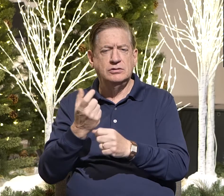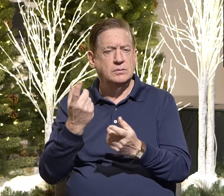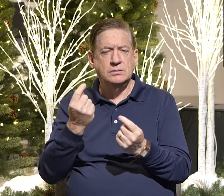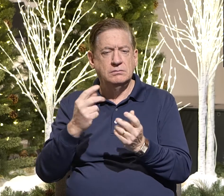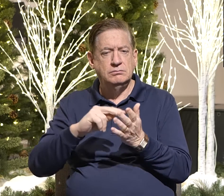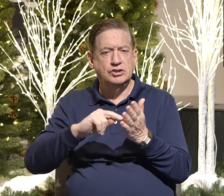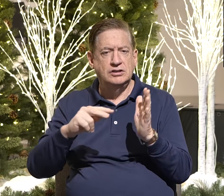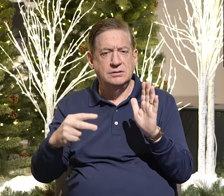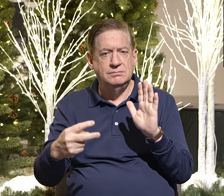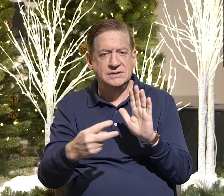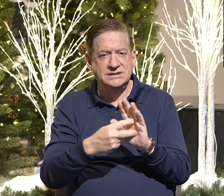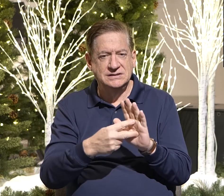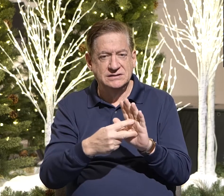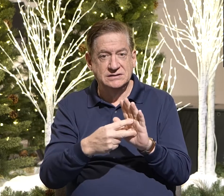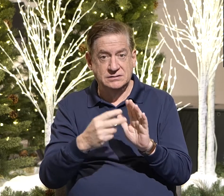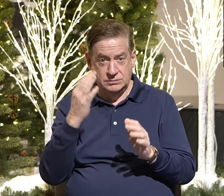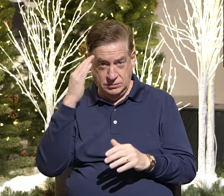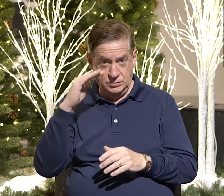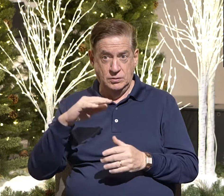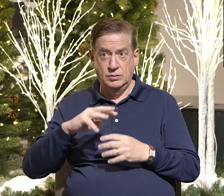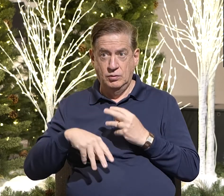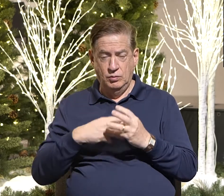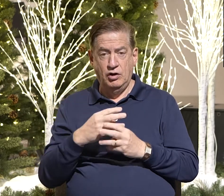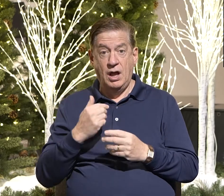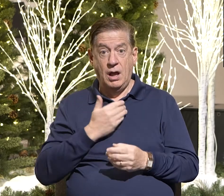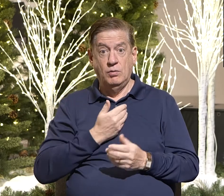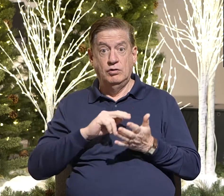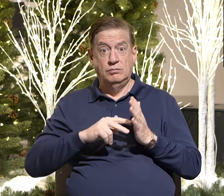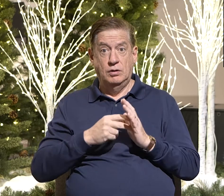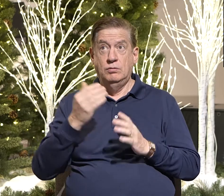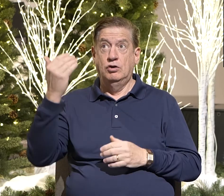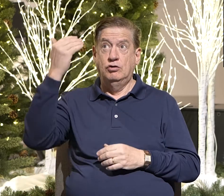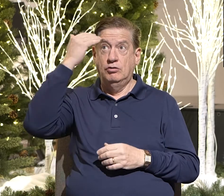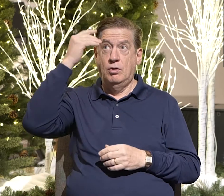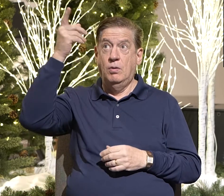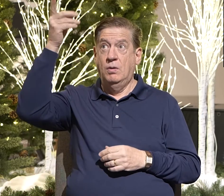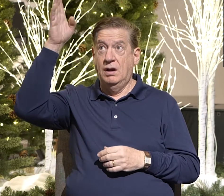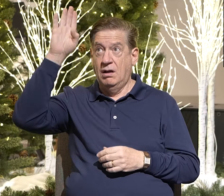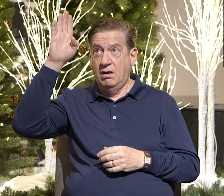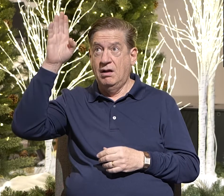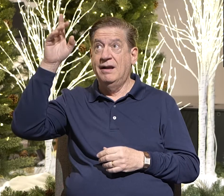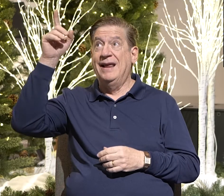a biblical worldview, we know that our purpose is to know God and to make him known.